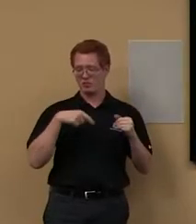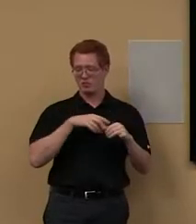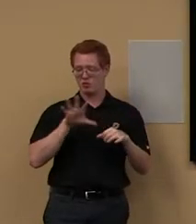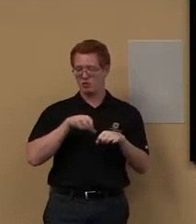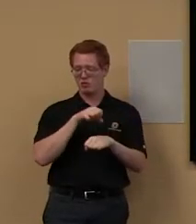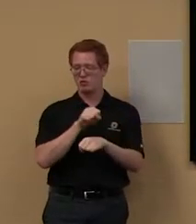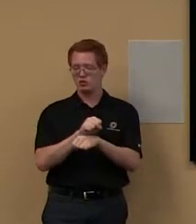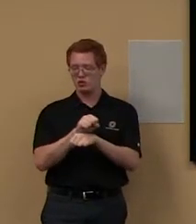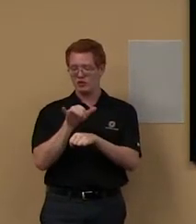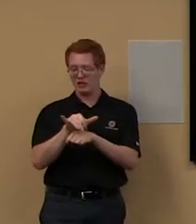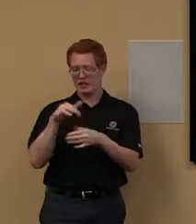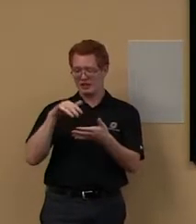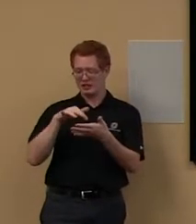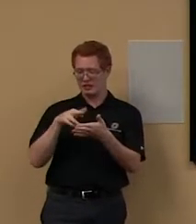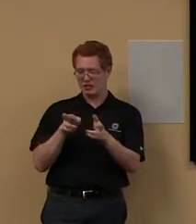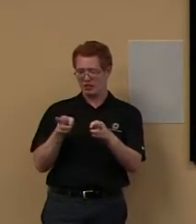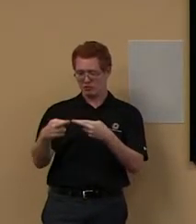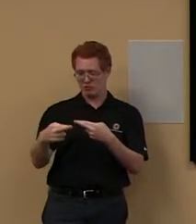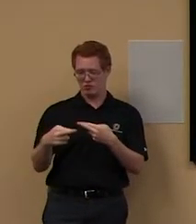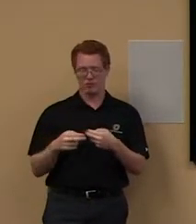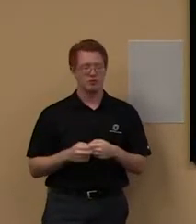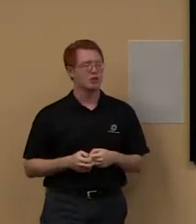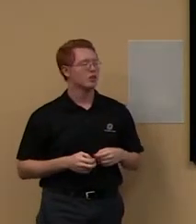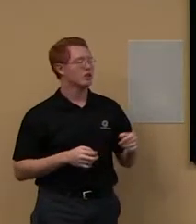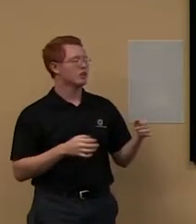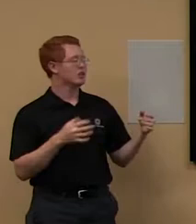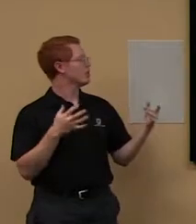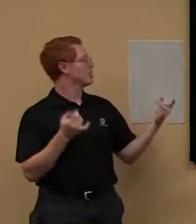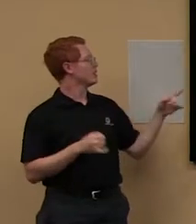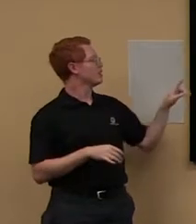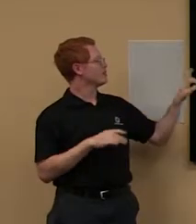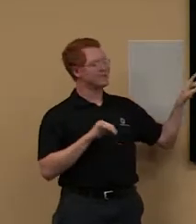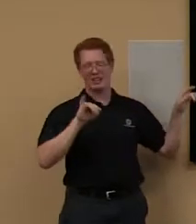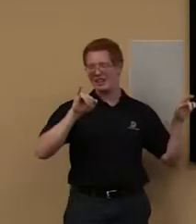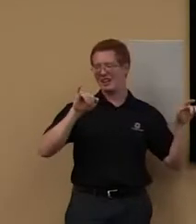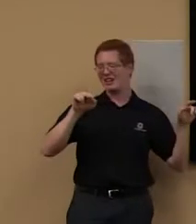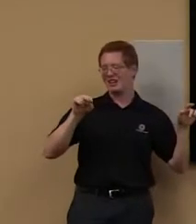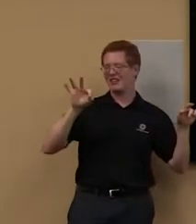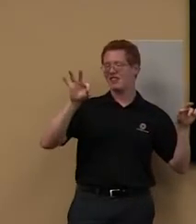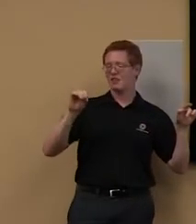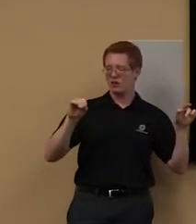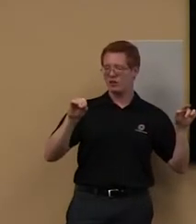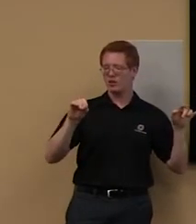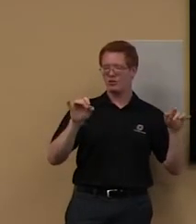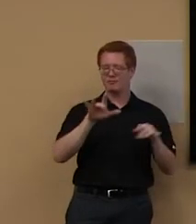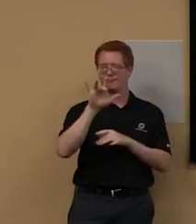are all the study rooms. If you hit that info button, it'll tell you, you know, what's, which space it is.